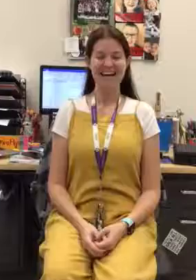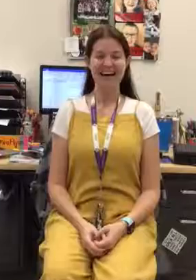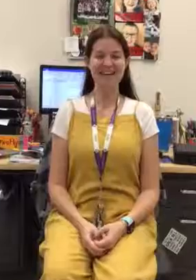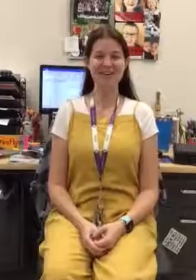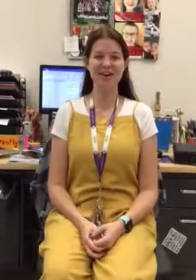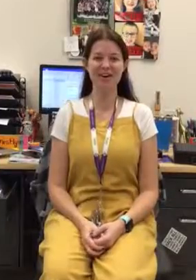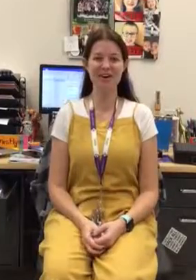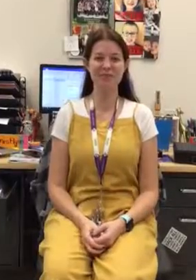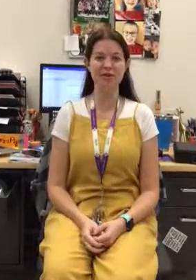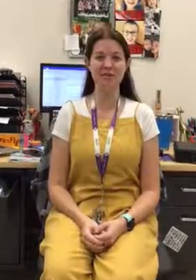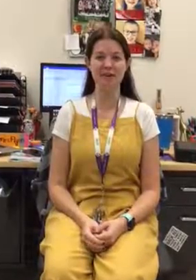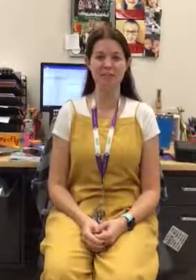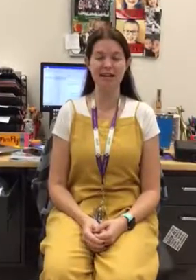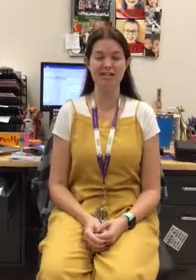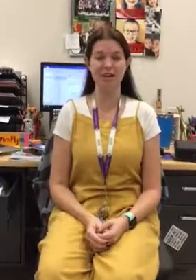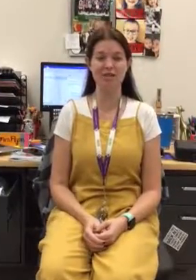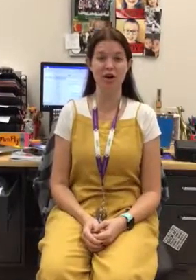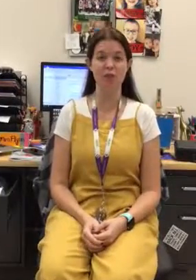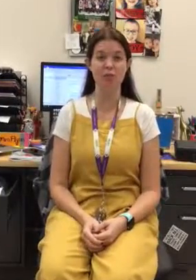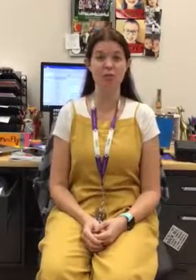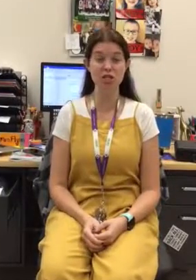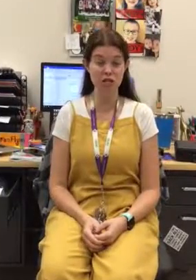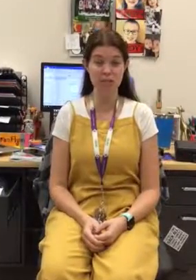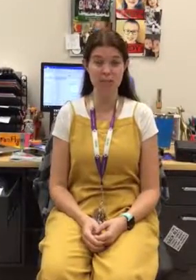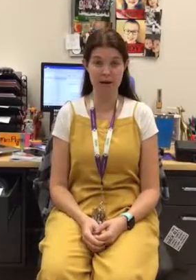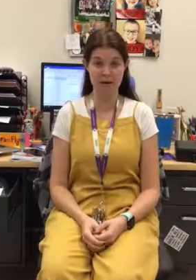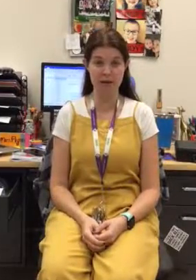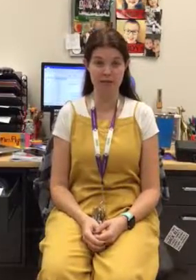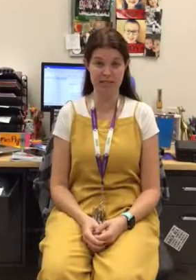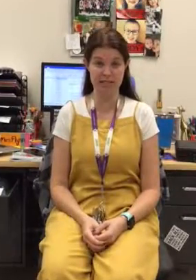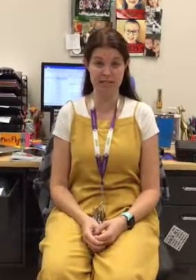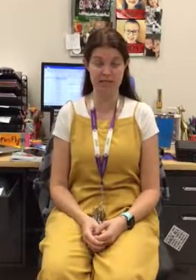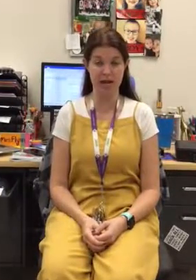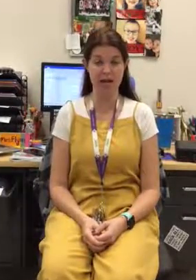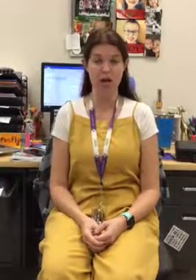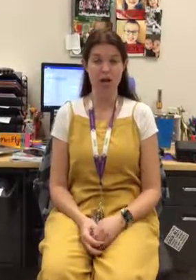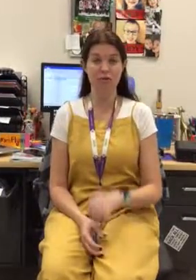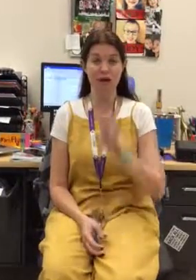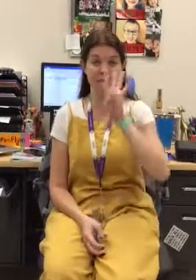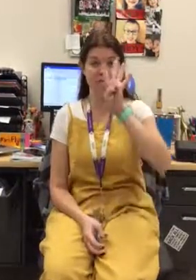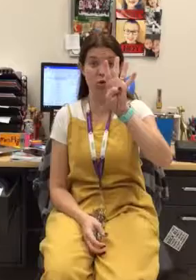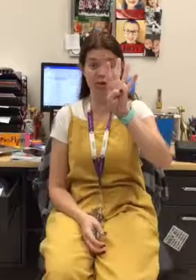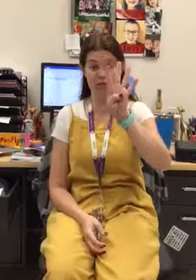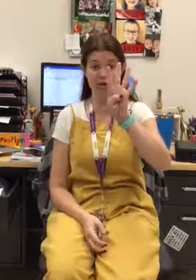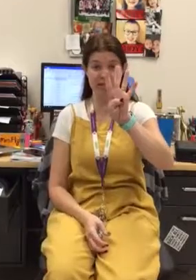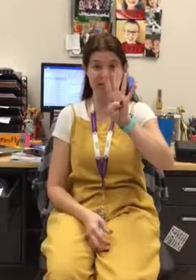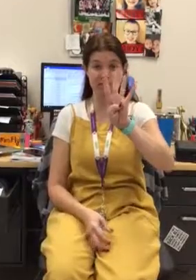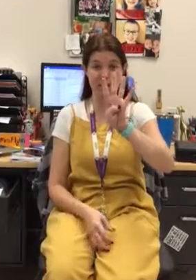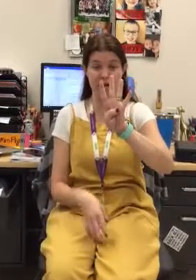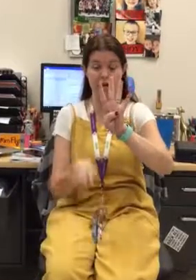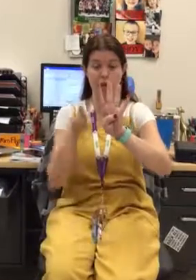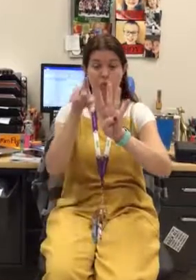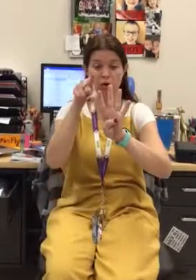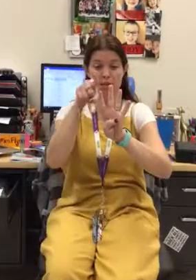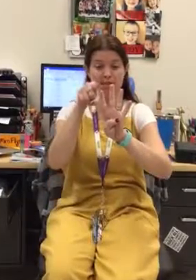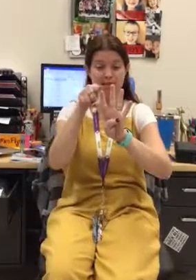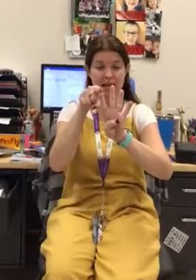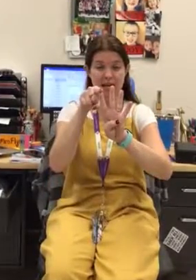Hi kindergarten! We're going to practice our song, We Wish You a Merry Christmas, okay? We've got four verses, okay? We're going to sing,